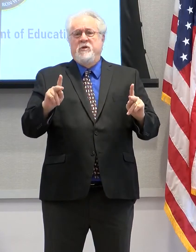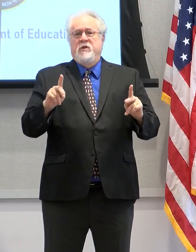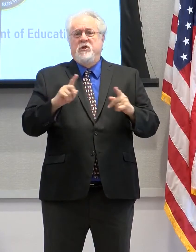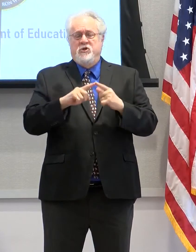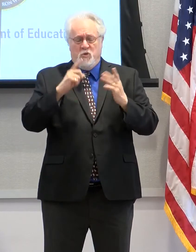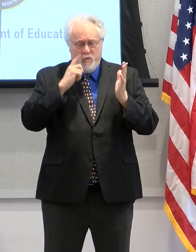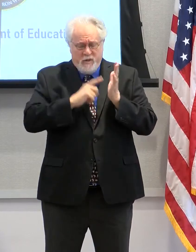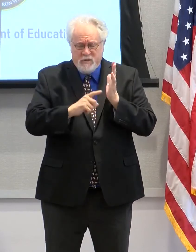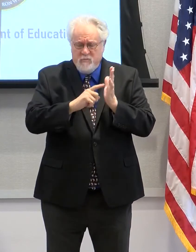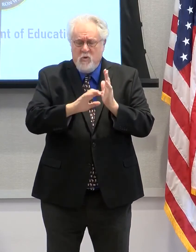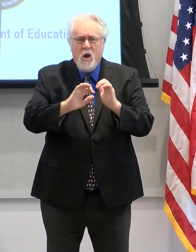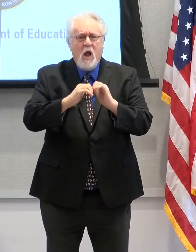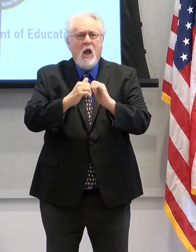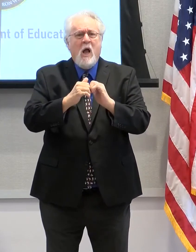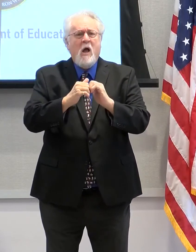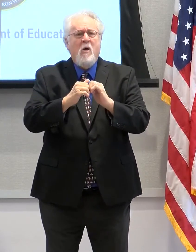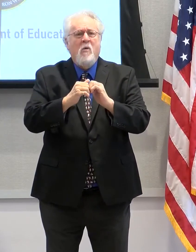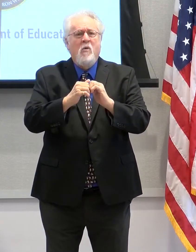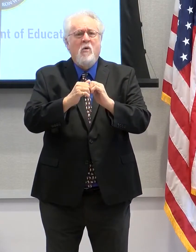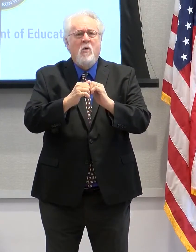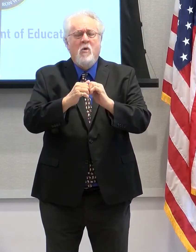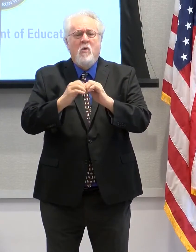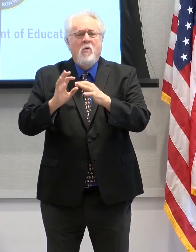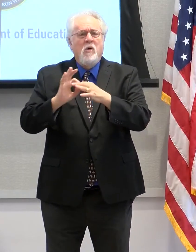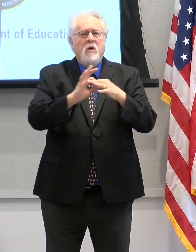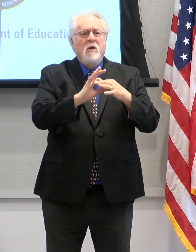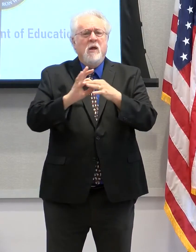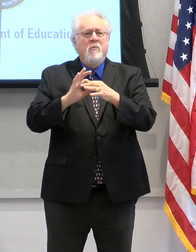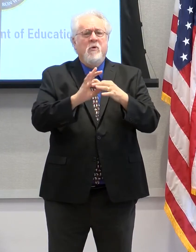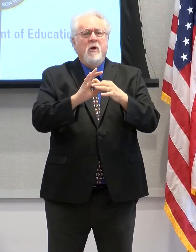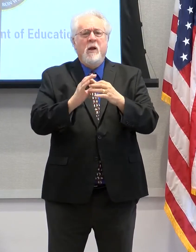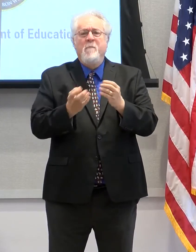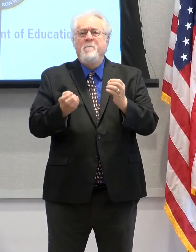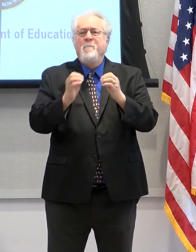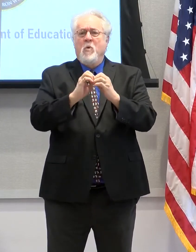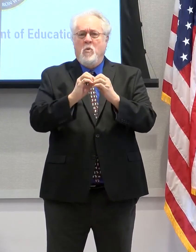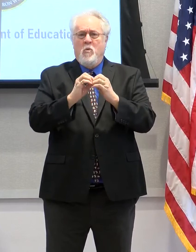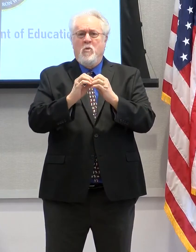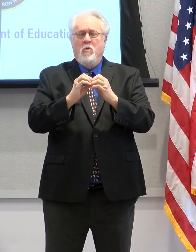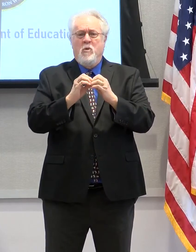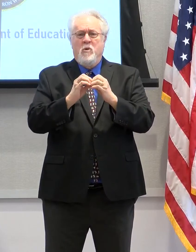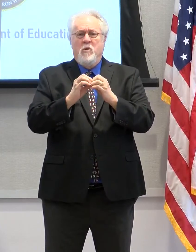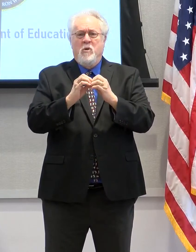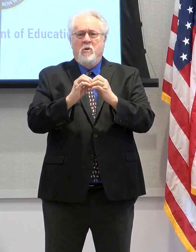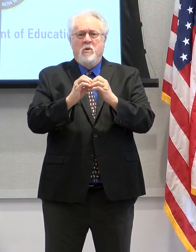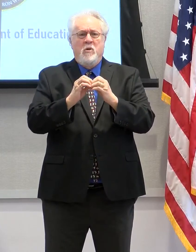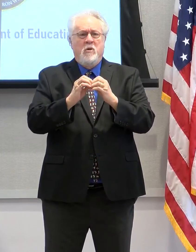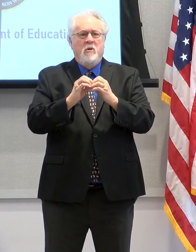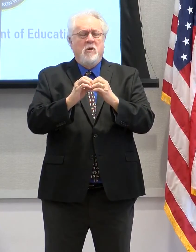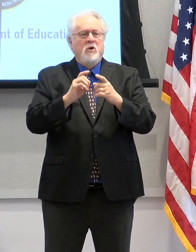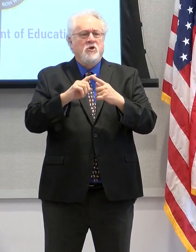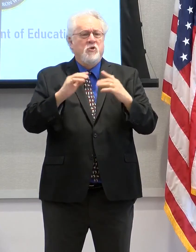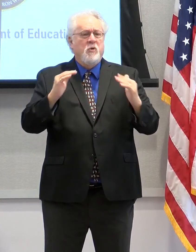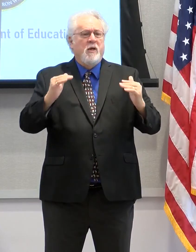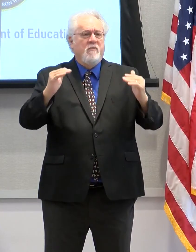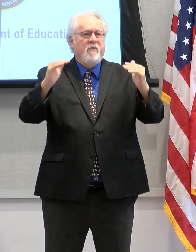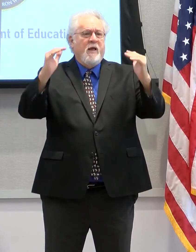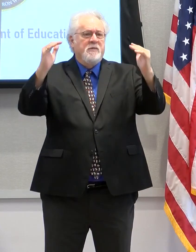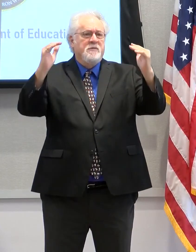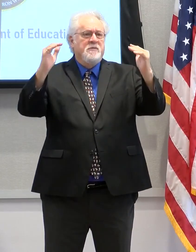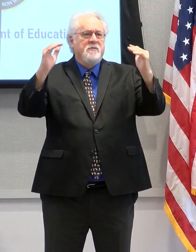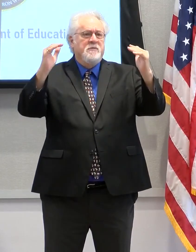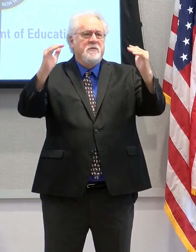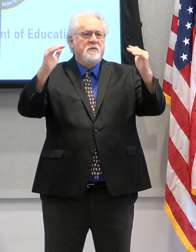explore ways to collaborate even more so in advancing the